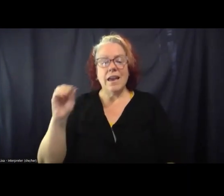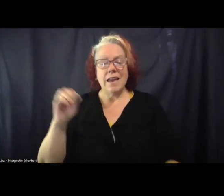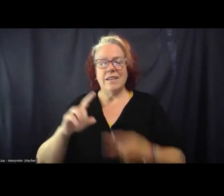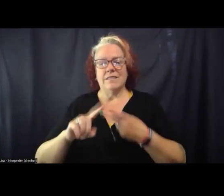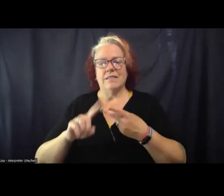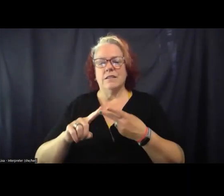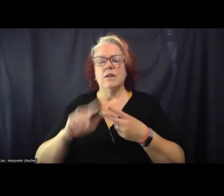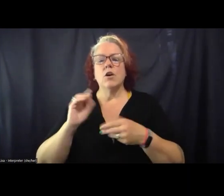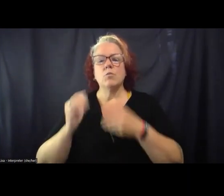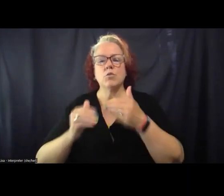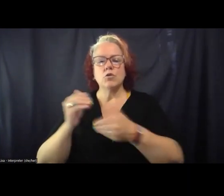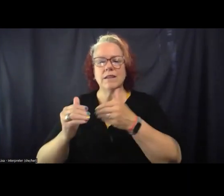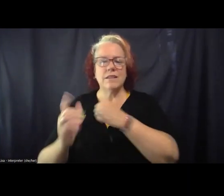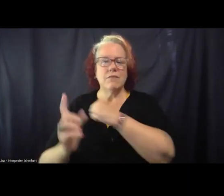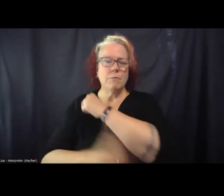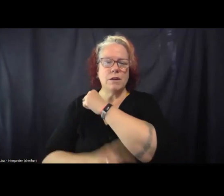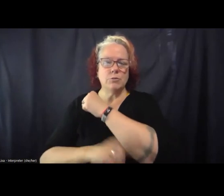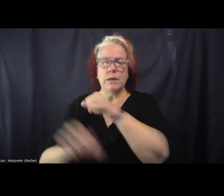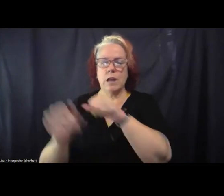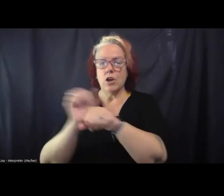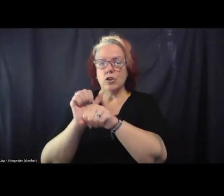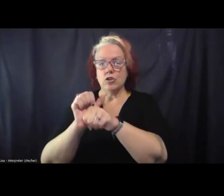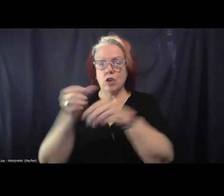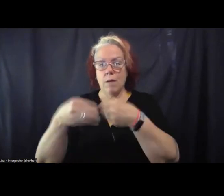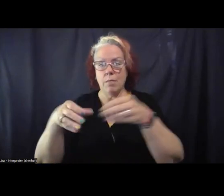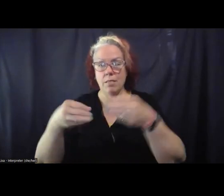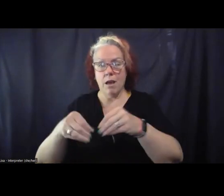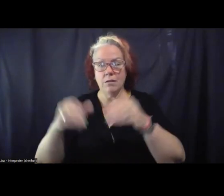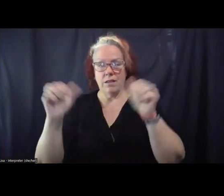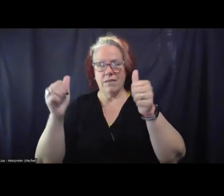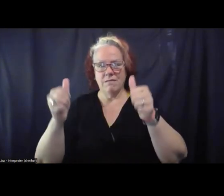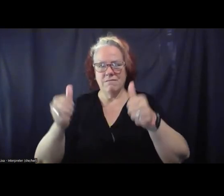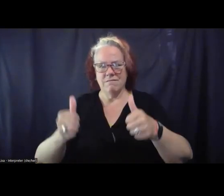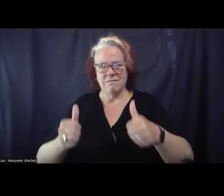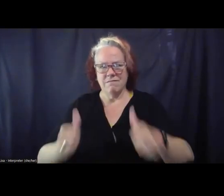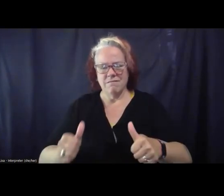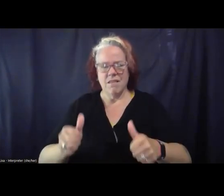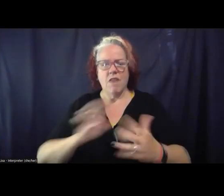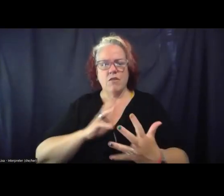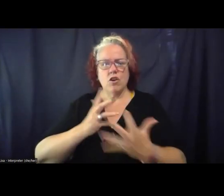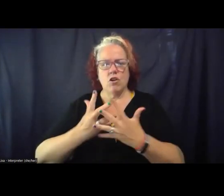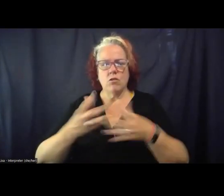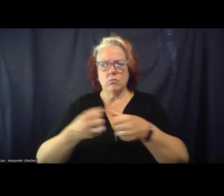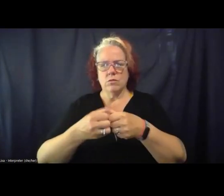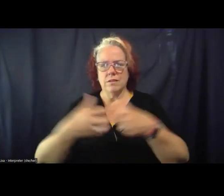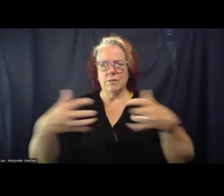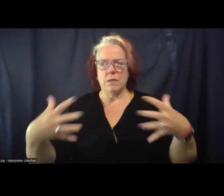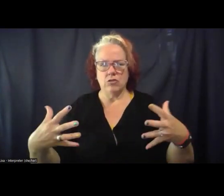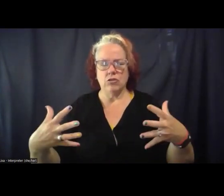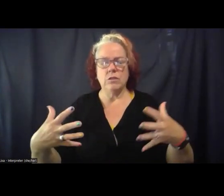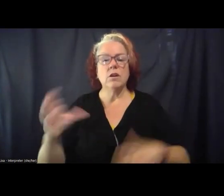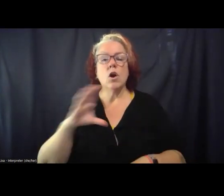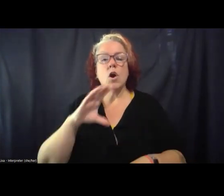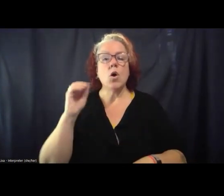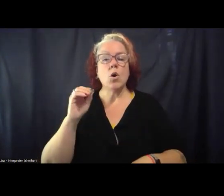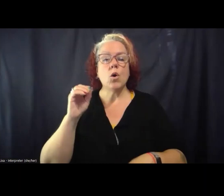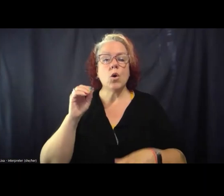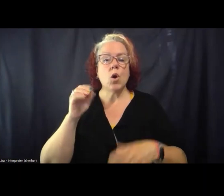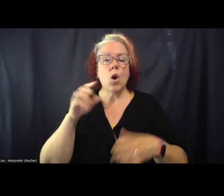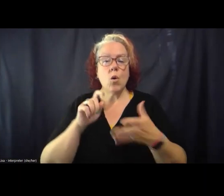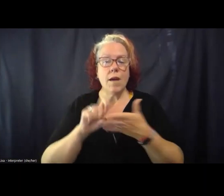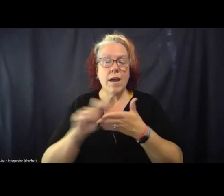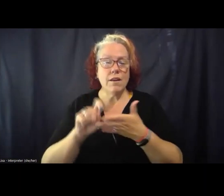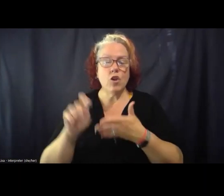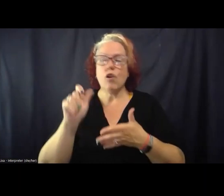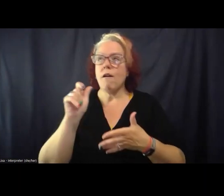Jail Growth, and the Neoliberal Logic of Carceral Expansion. He is the co-editor of The Jail is Everywhere,